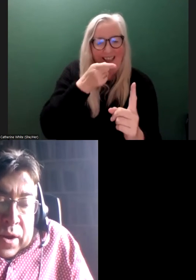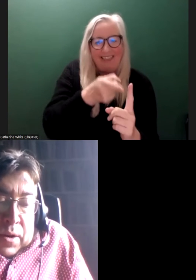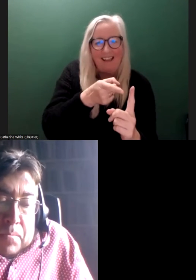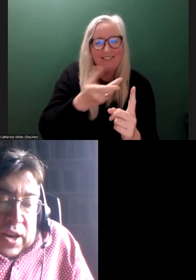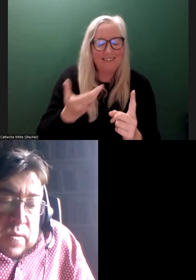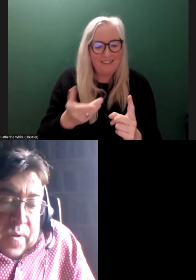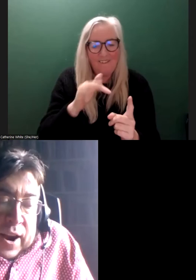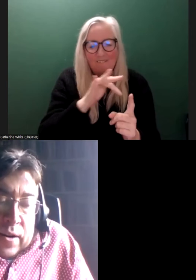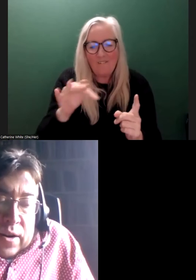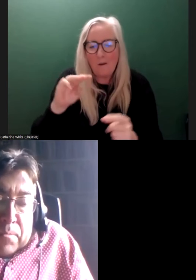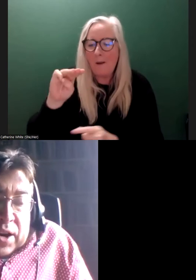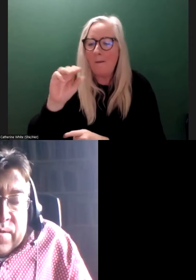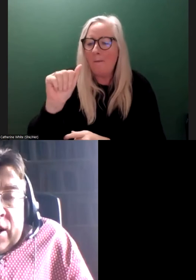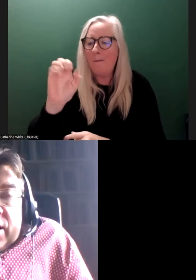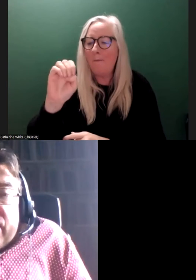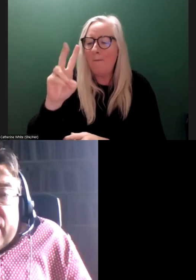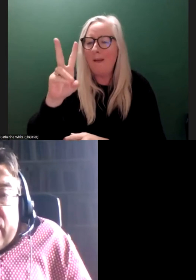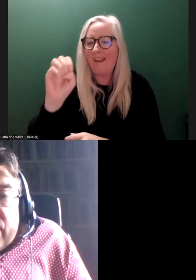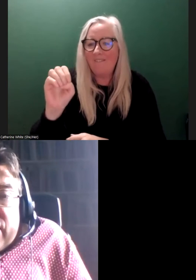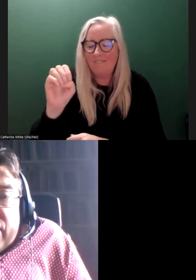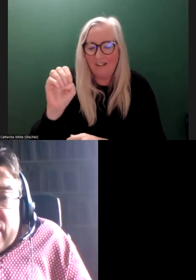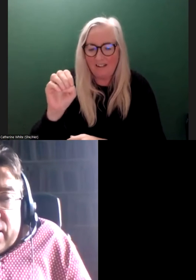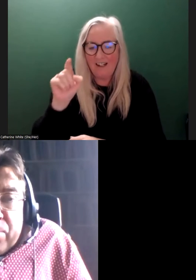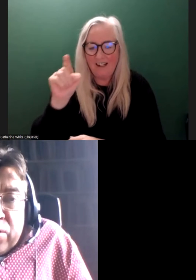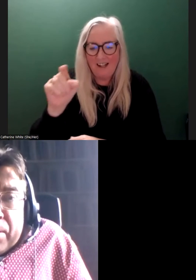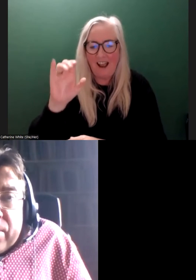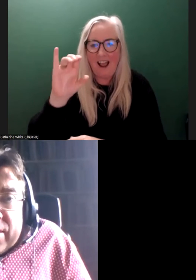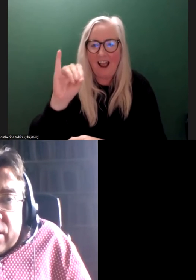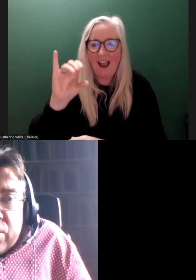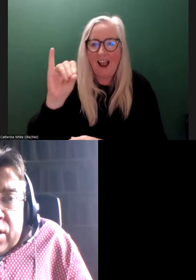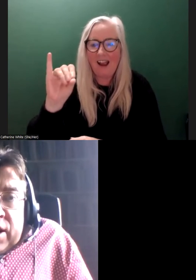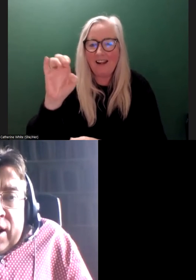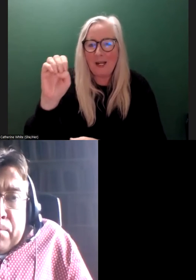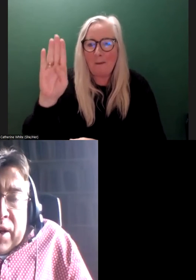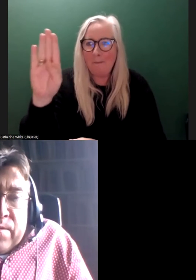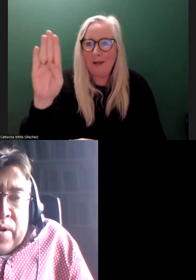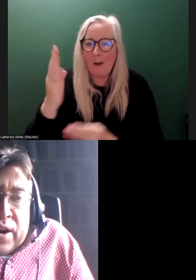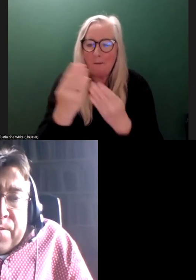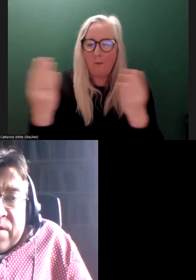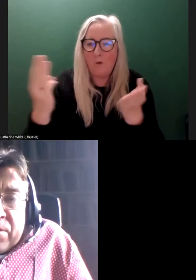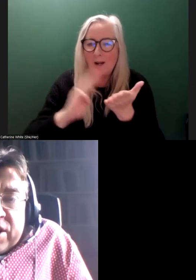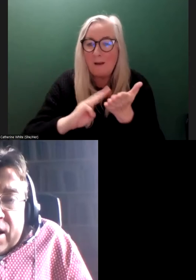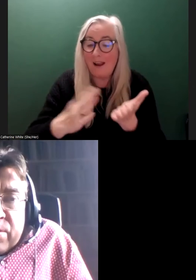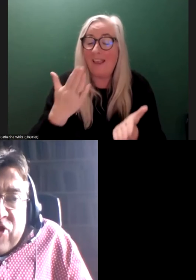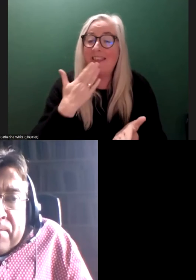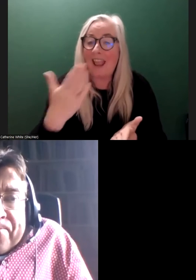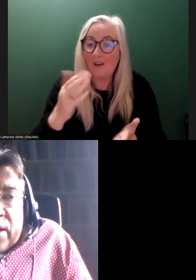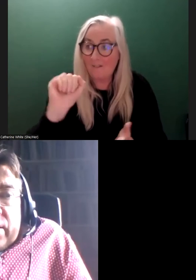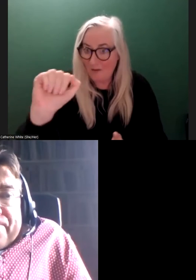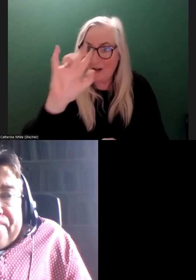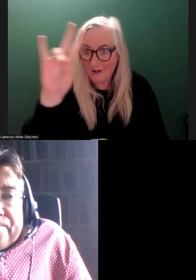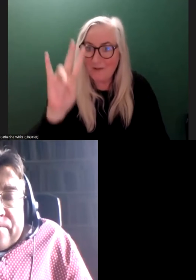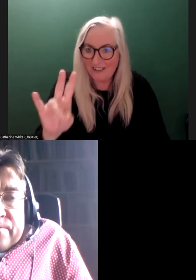that's from Maeve Carton. And Maeve is an IIE board member. And thank you, Maeve, for submitting that question.